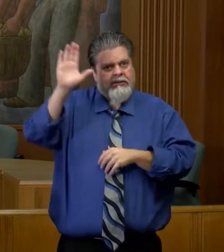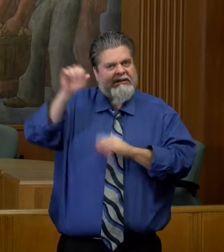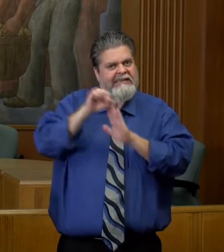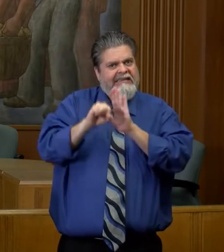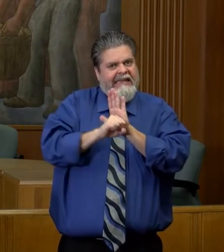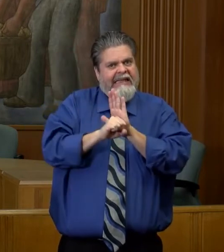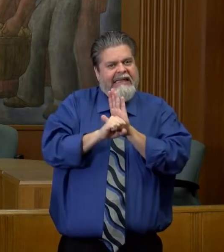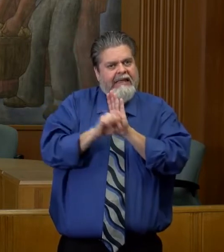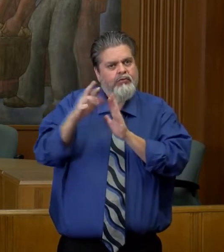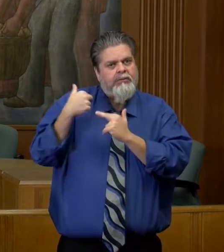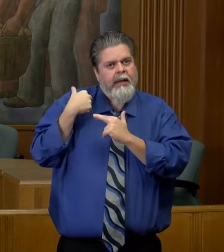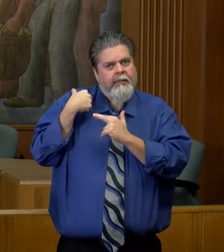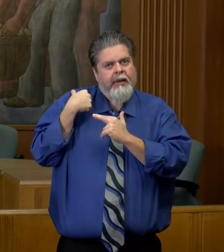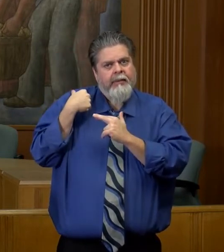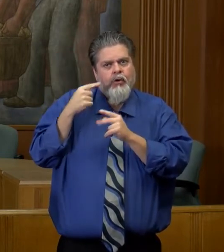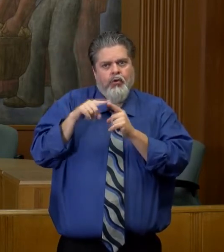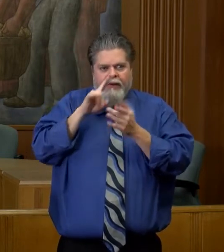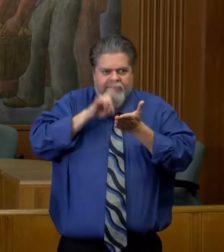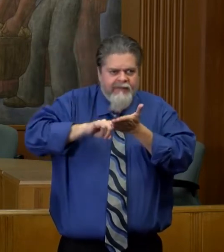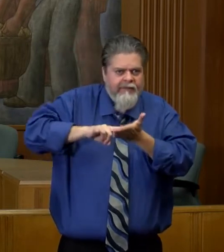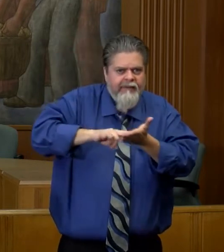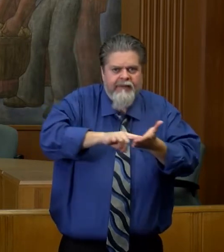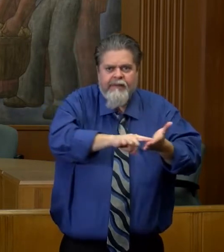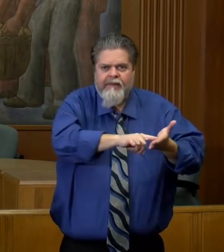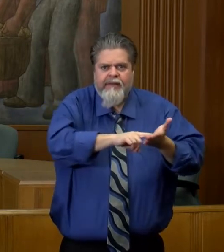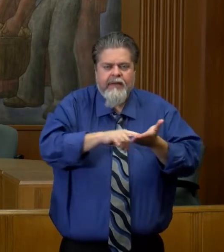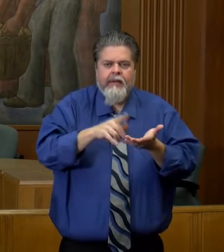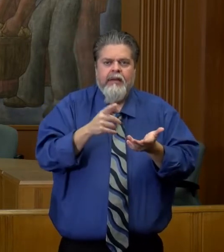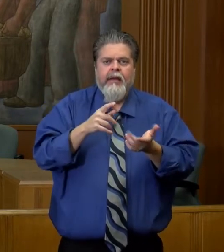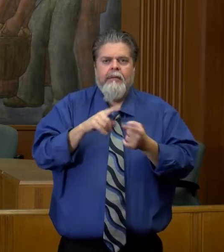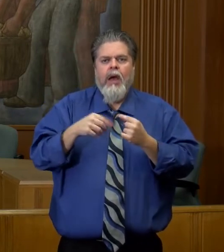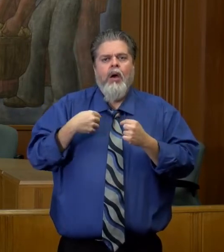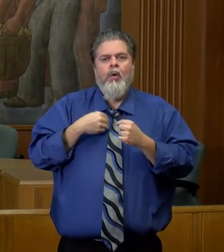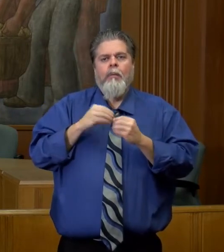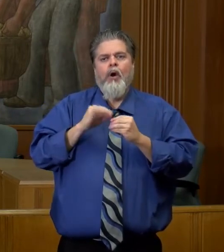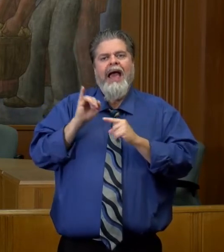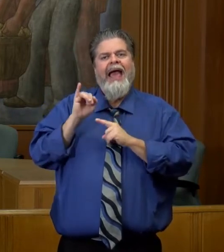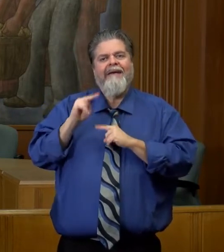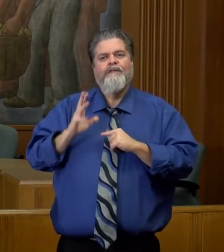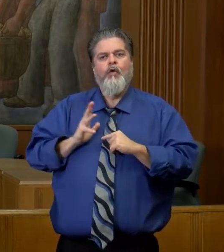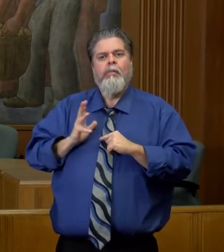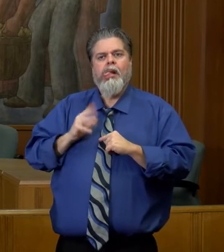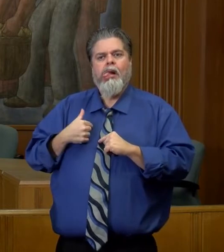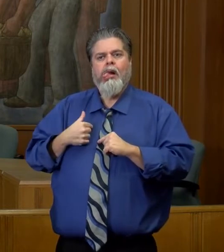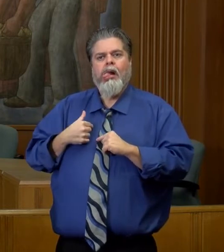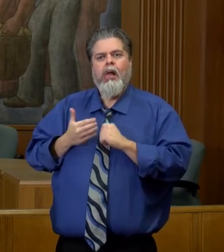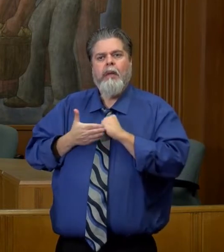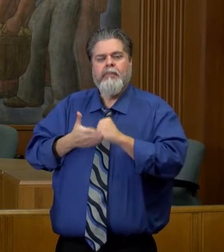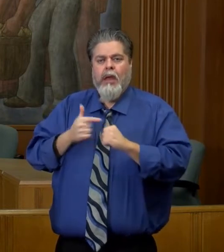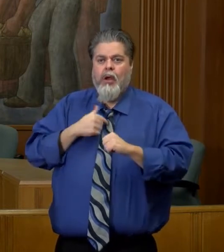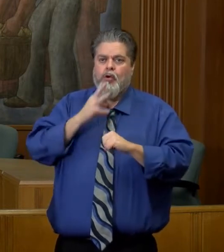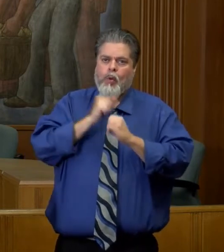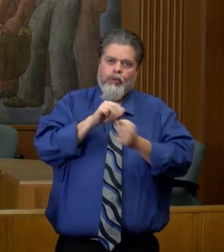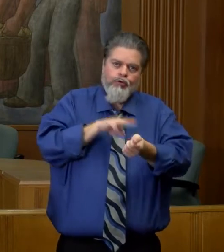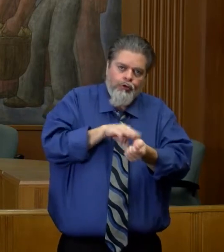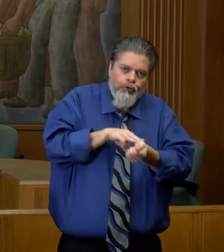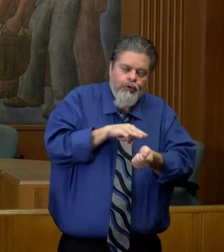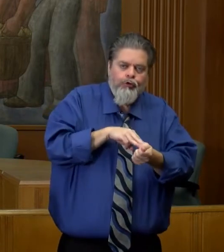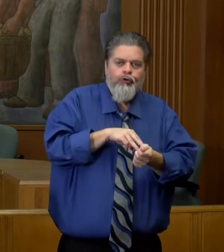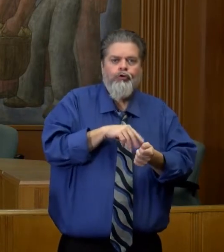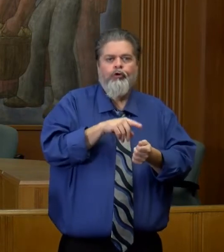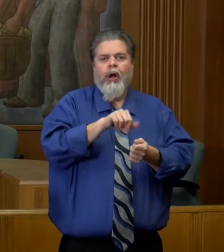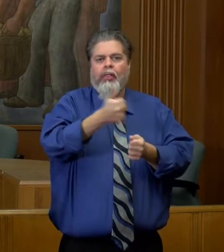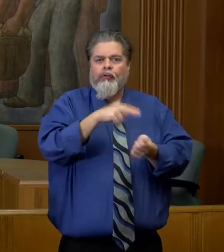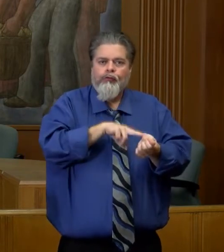to train those individuals, but we are trying to help more kind of informally. So we've been talking a lot with our primary care physicians and other physicians